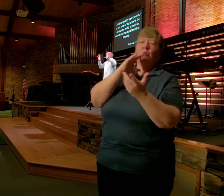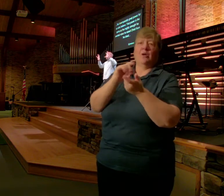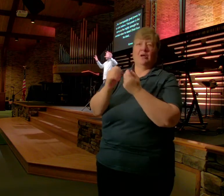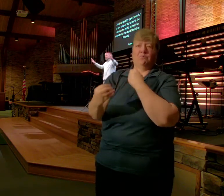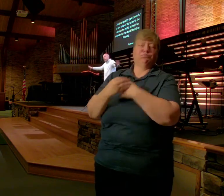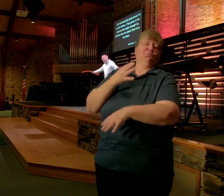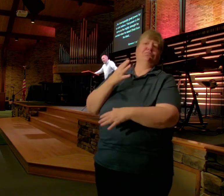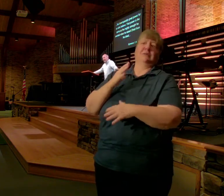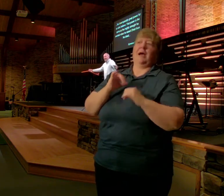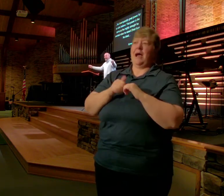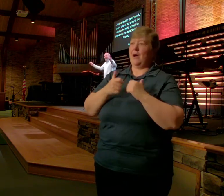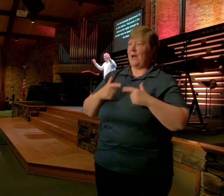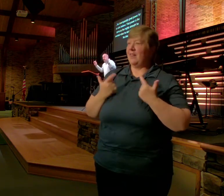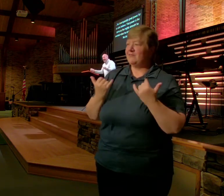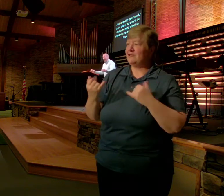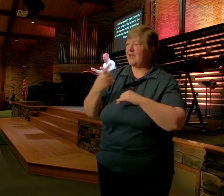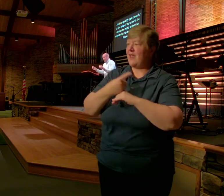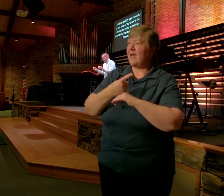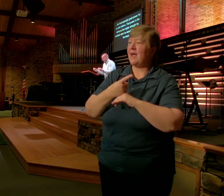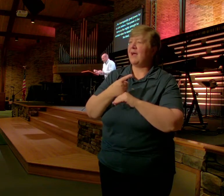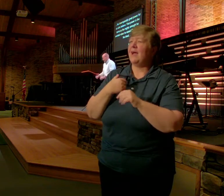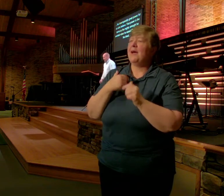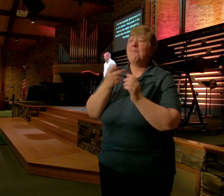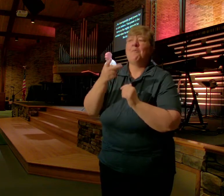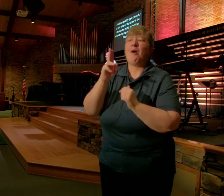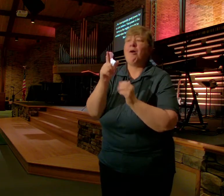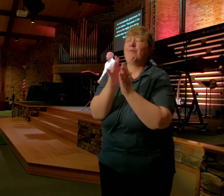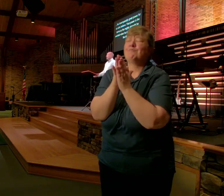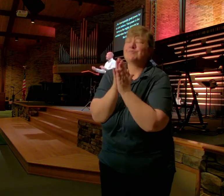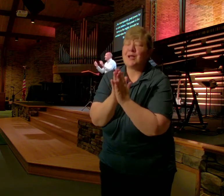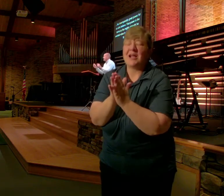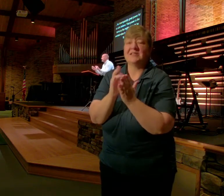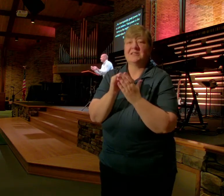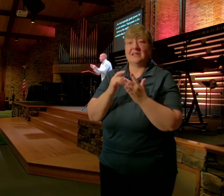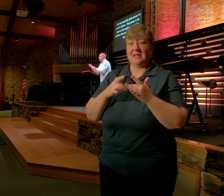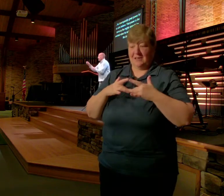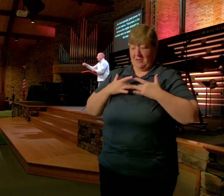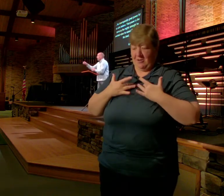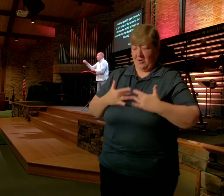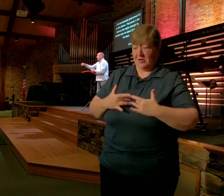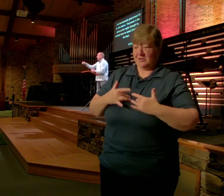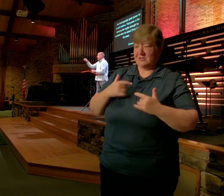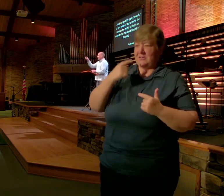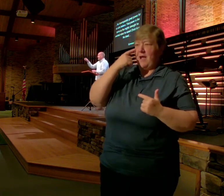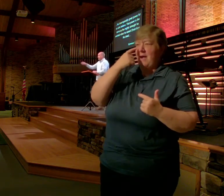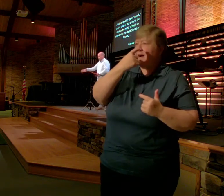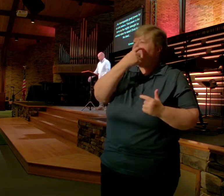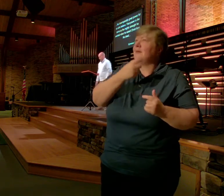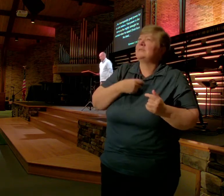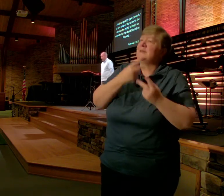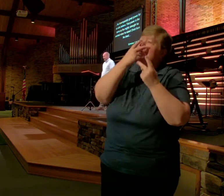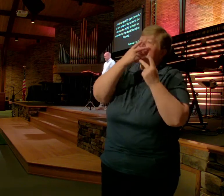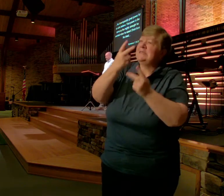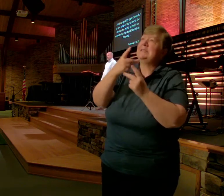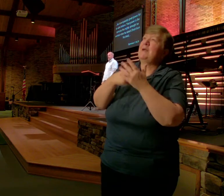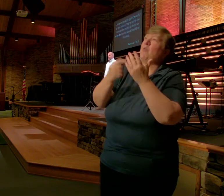I pray That the Eyes Of your Heart Would see What is Already Yours